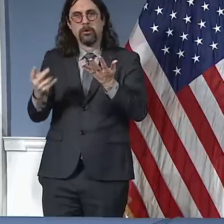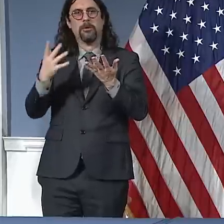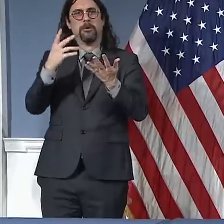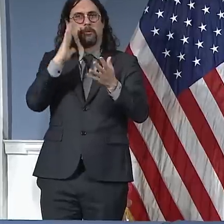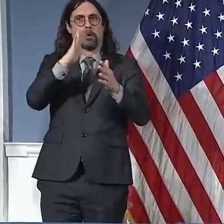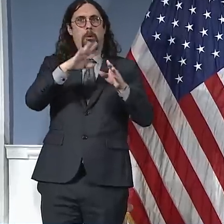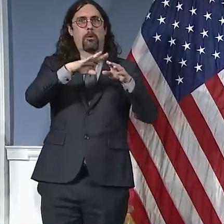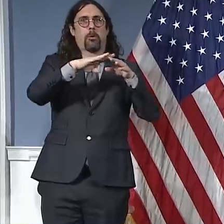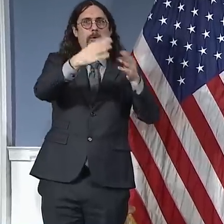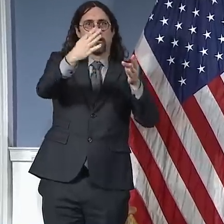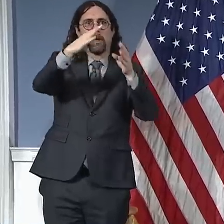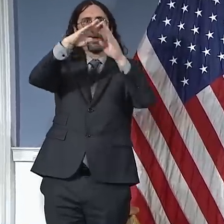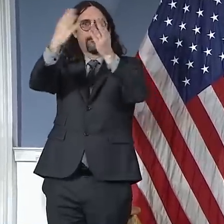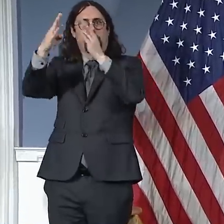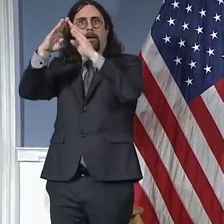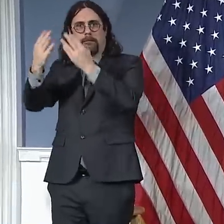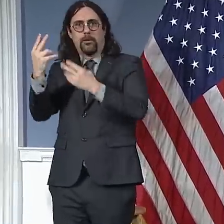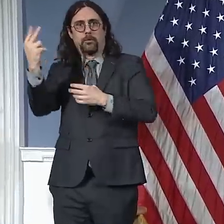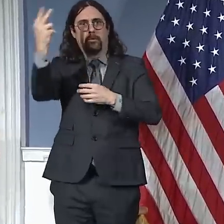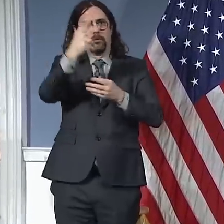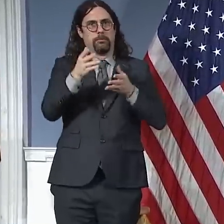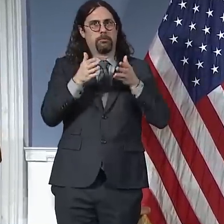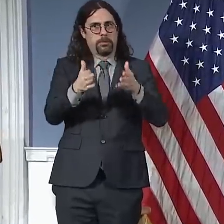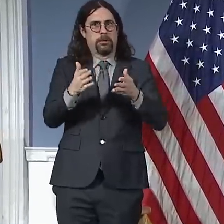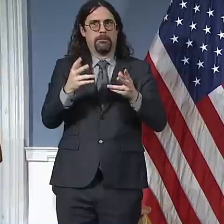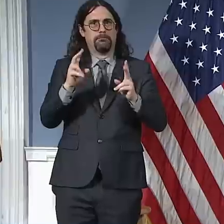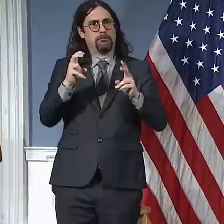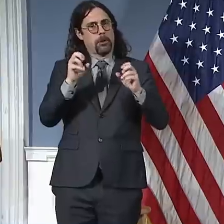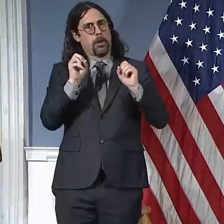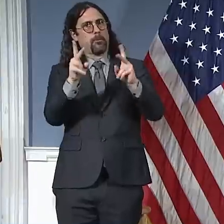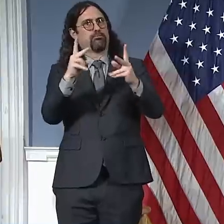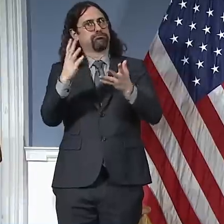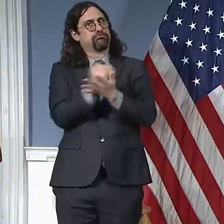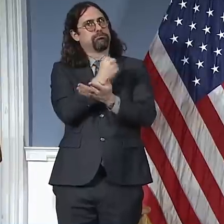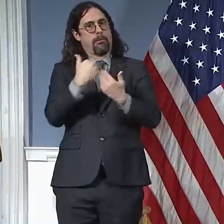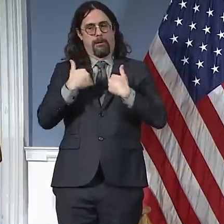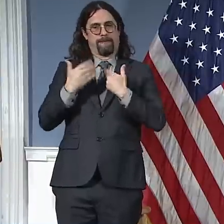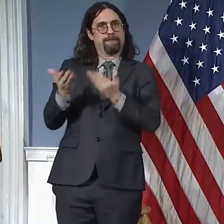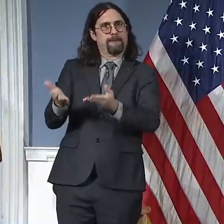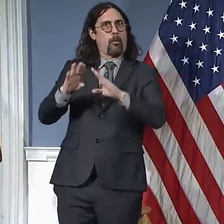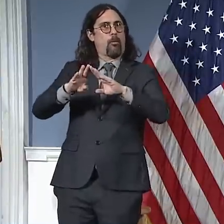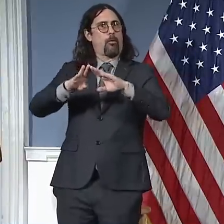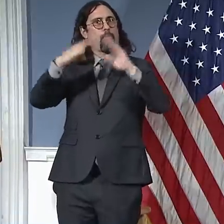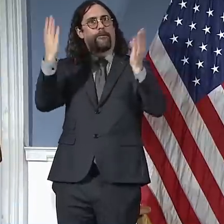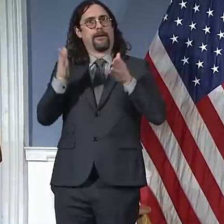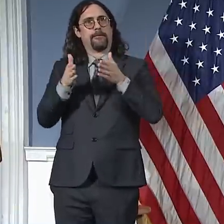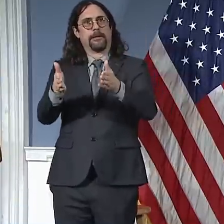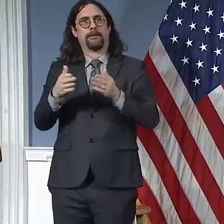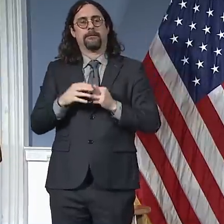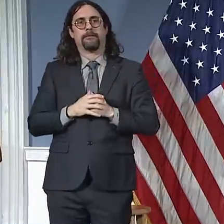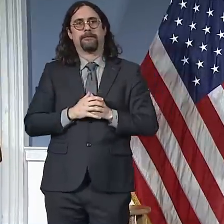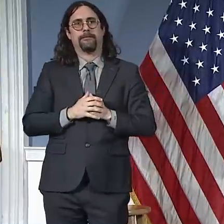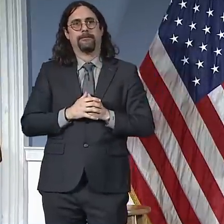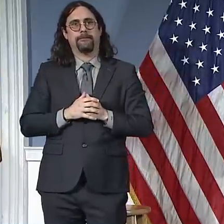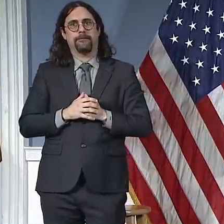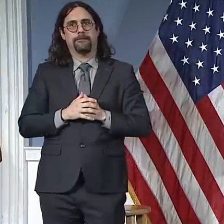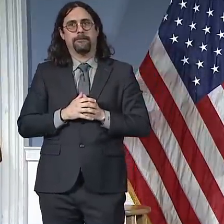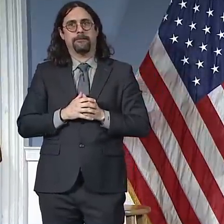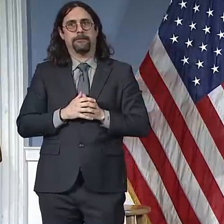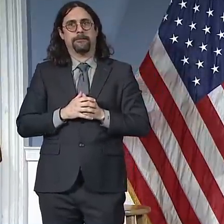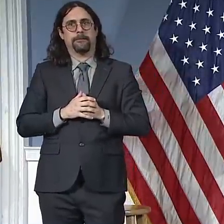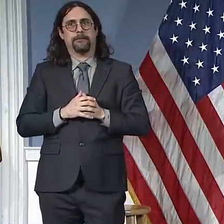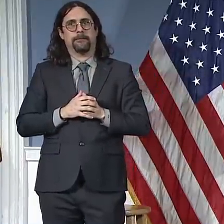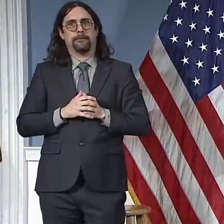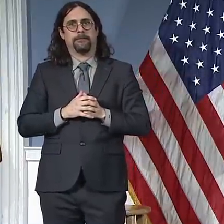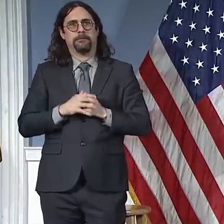course, to do the enforcement everywhere else. Our goal is to get these up and running by Thursday, again, up to two sites